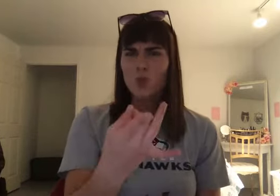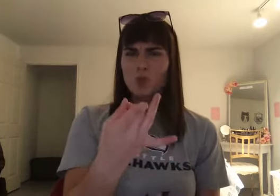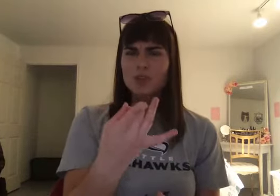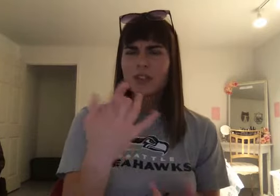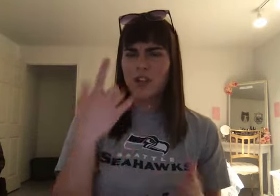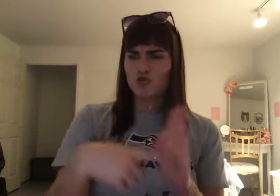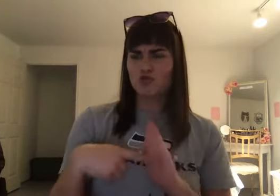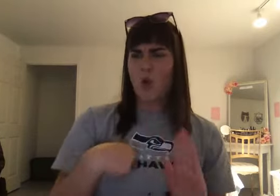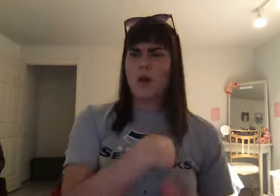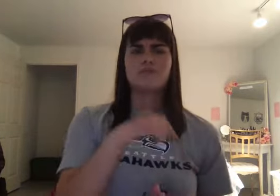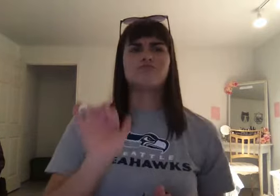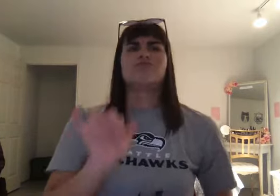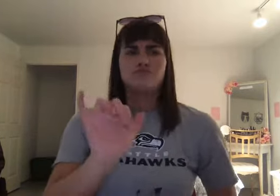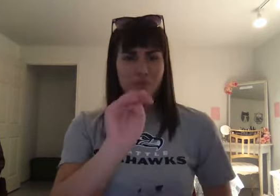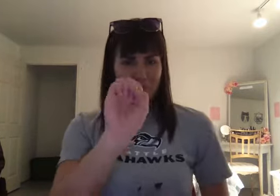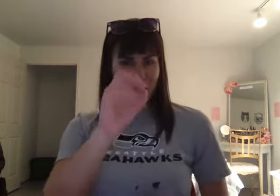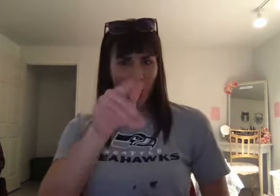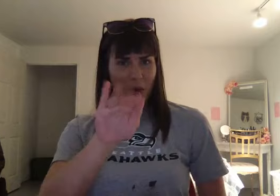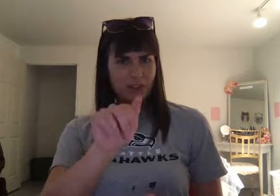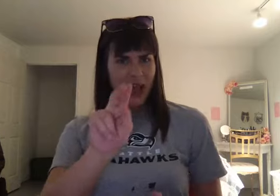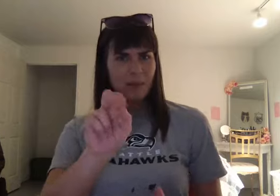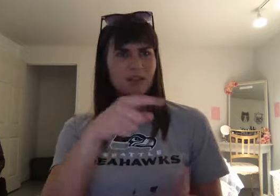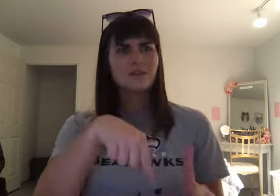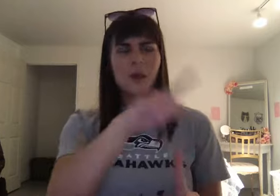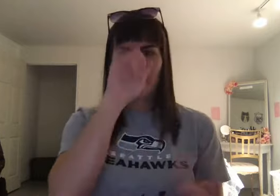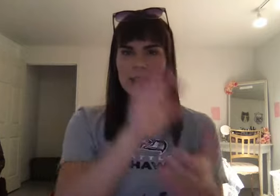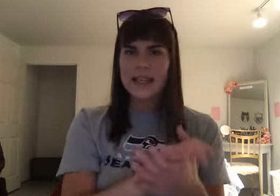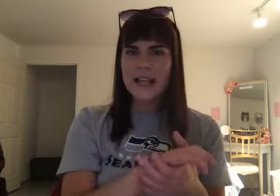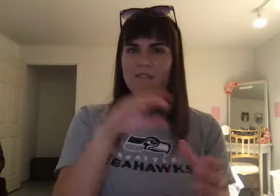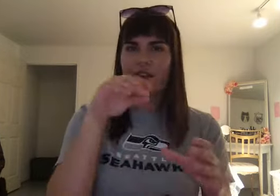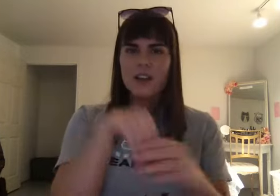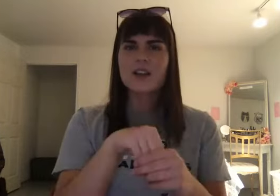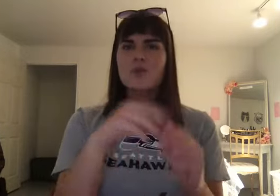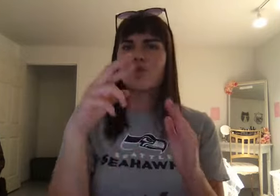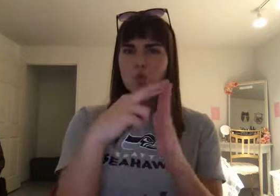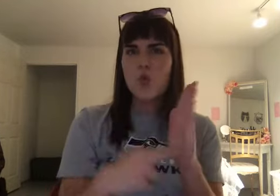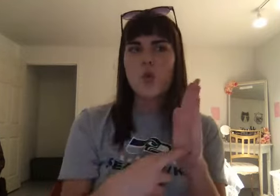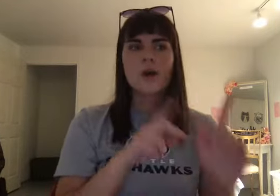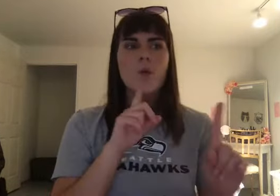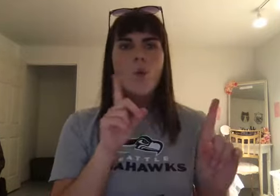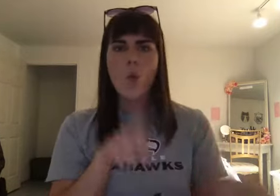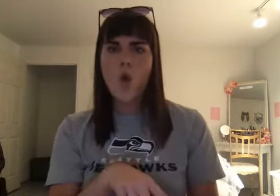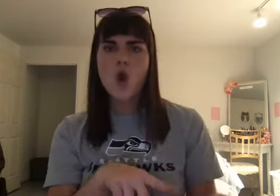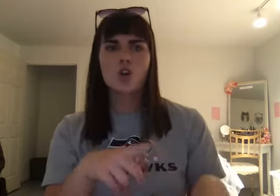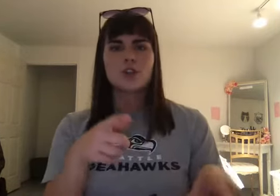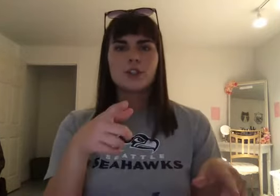Mesopotamians. They believed. Rules. orders. Not only in only in quiet. But in